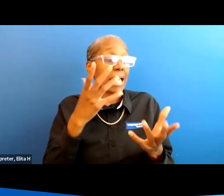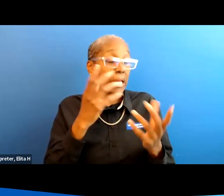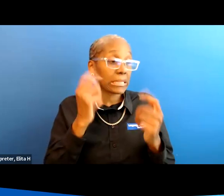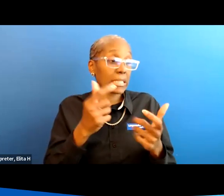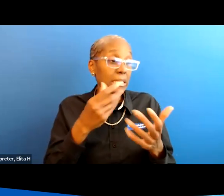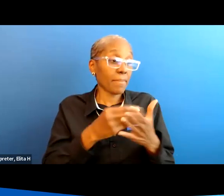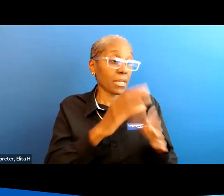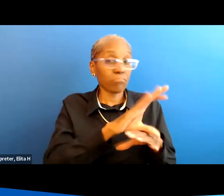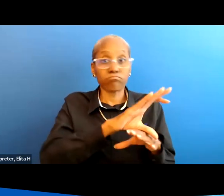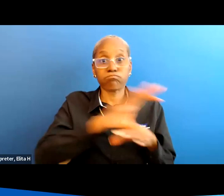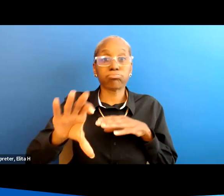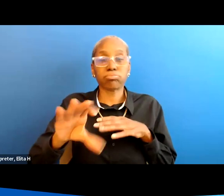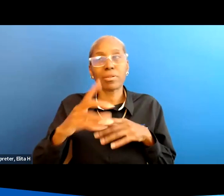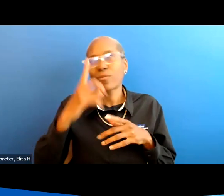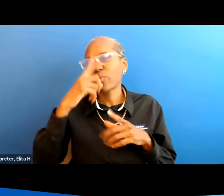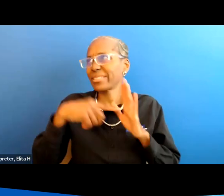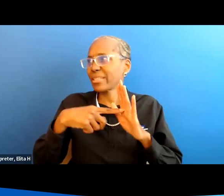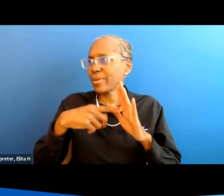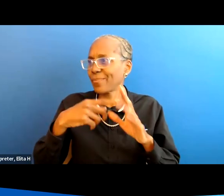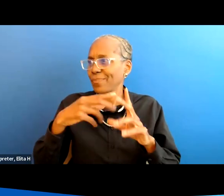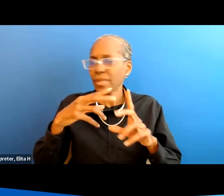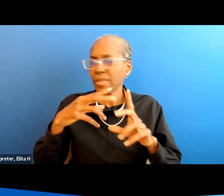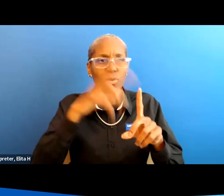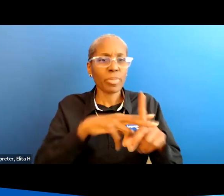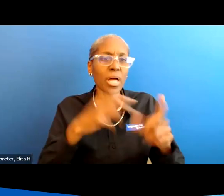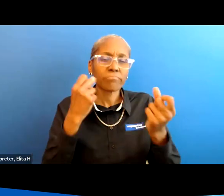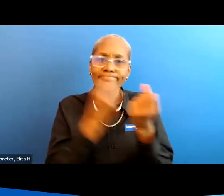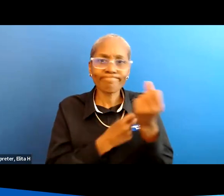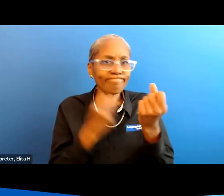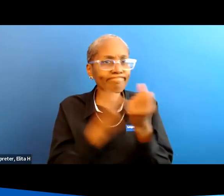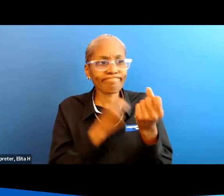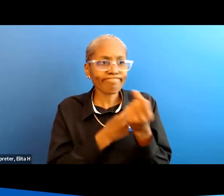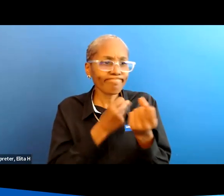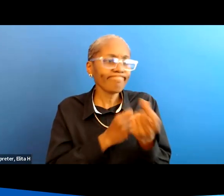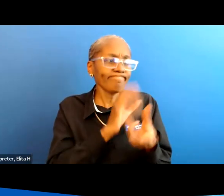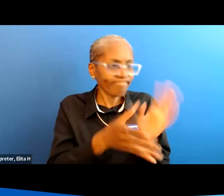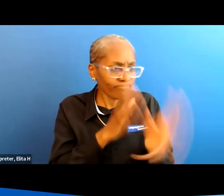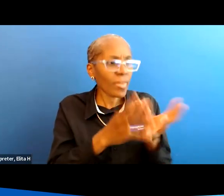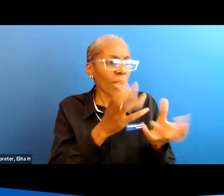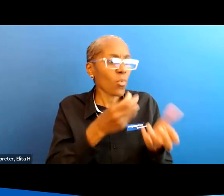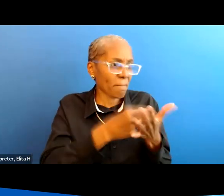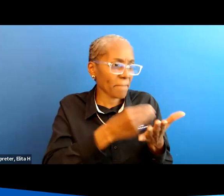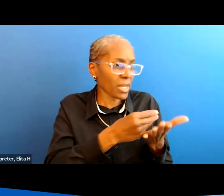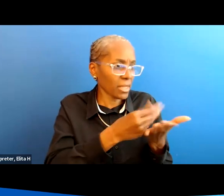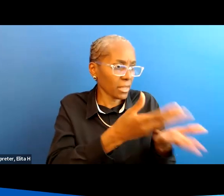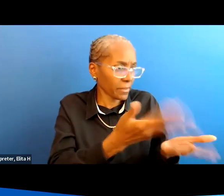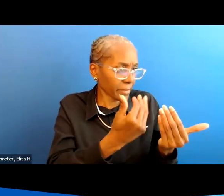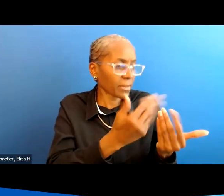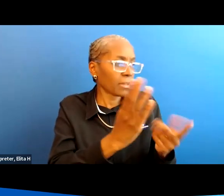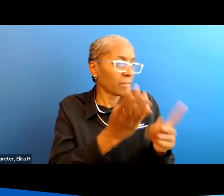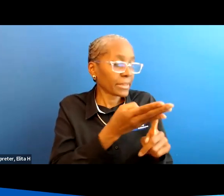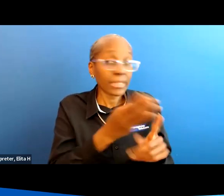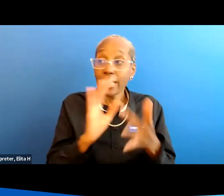cash say you do one of those um things where you advocate your for yourself and ask for funds on the internet